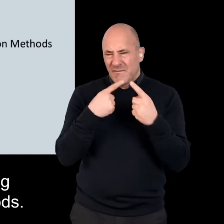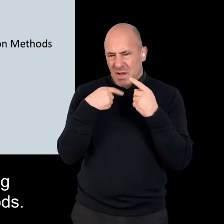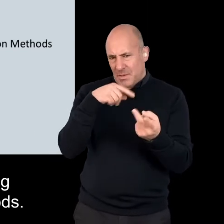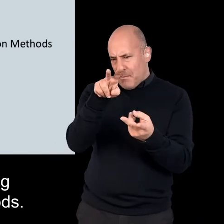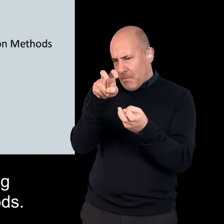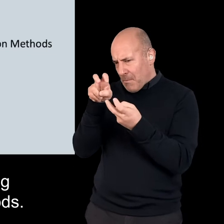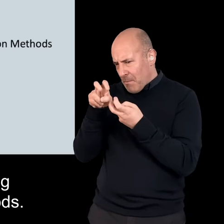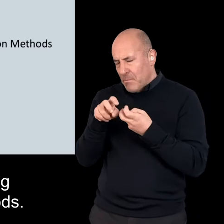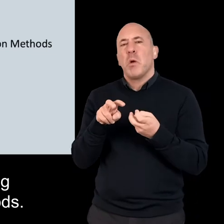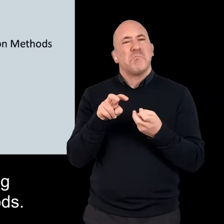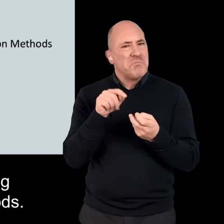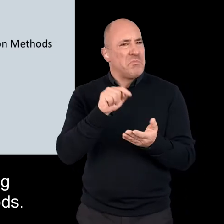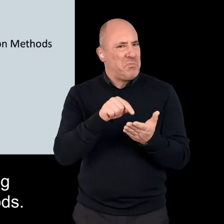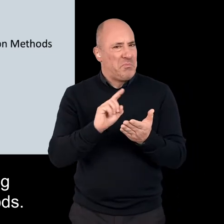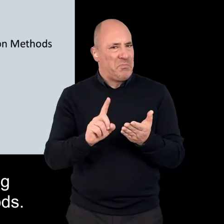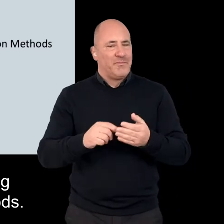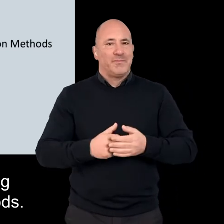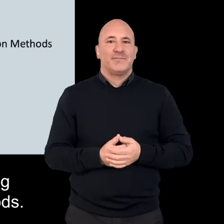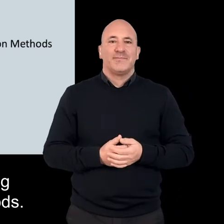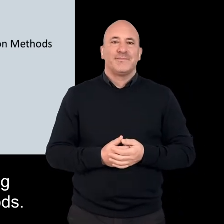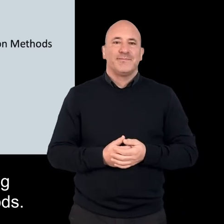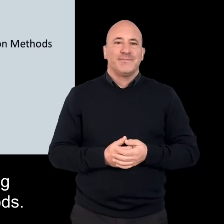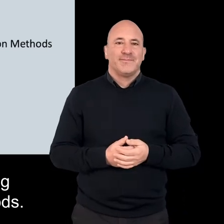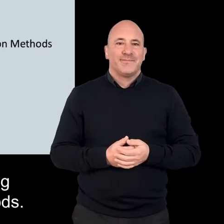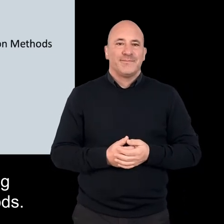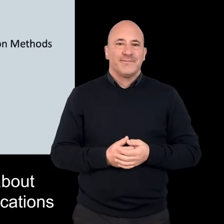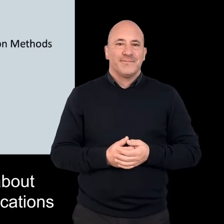experiences of using different communication methods.